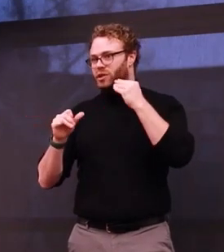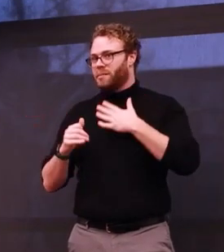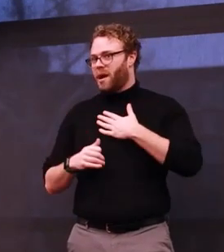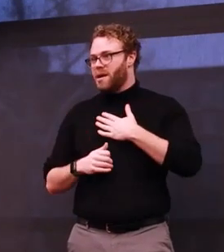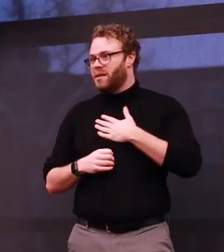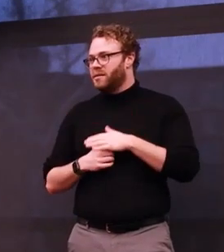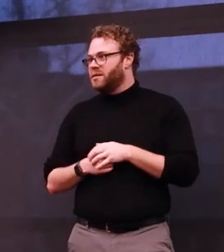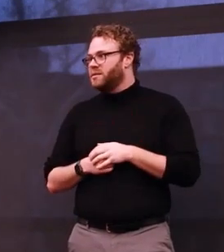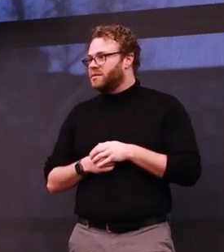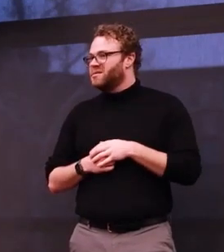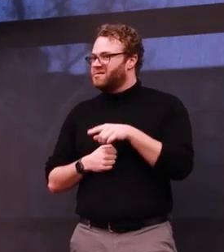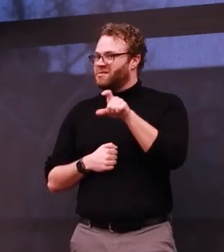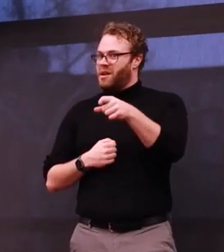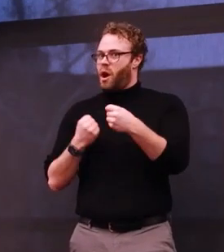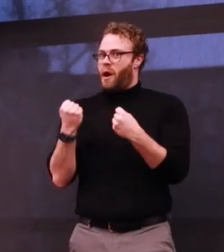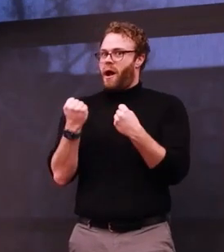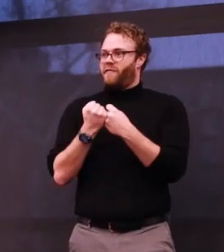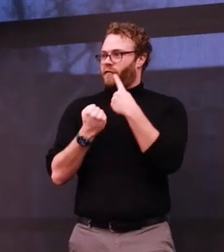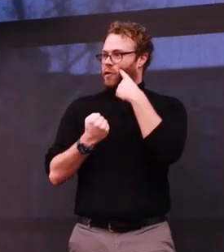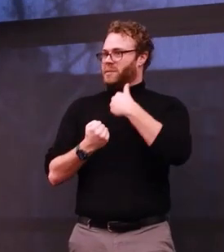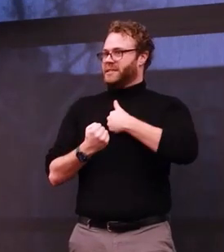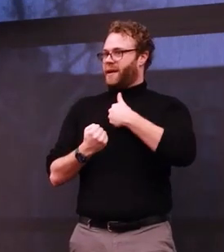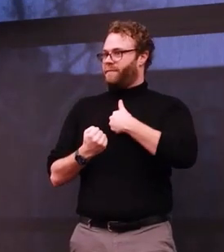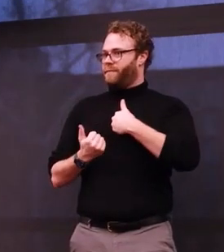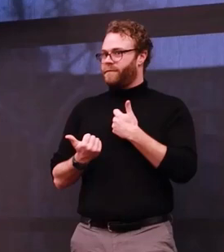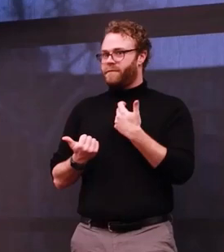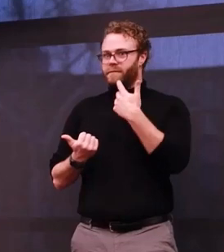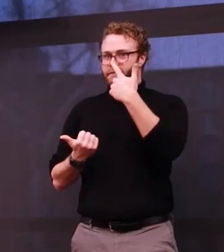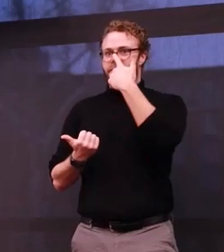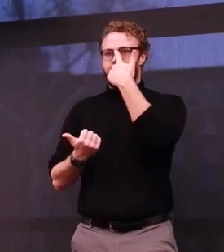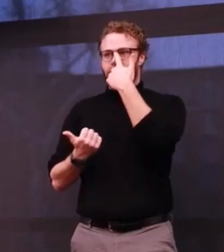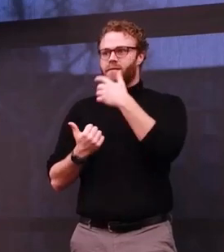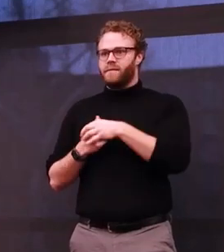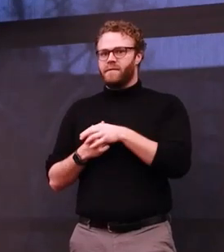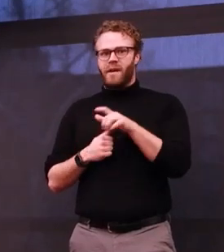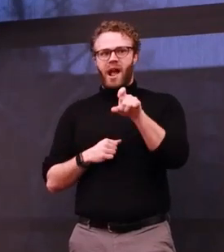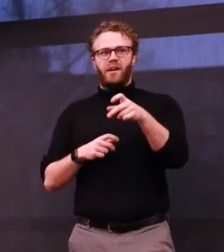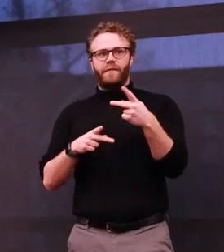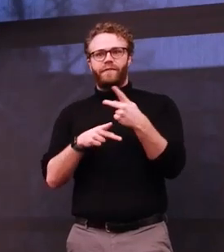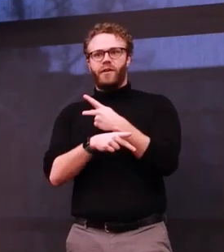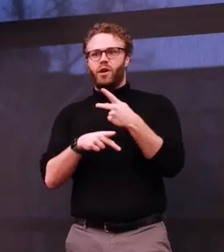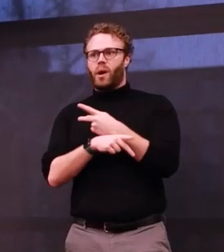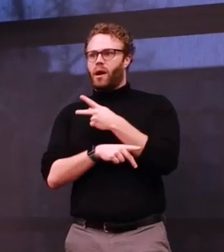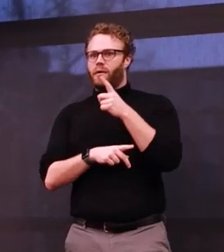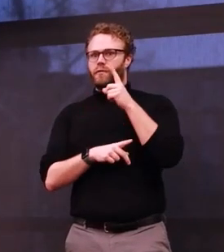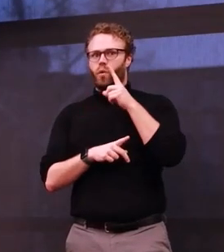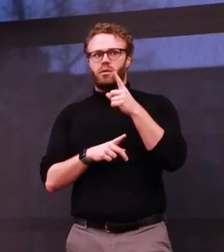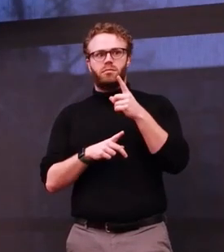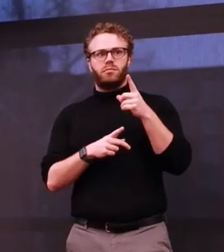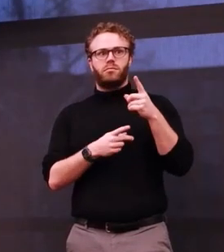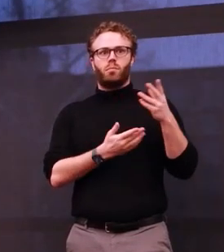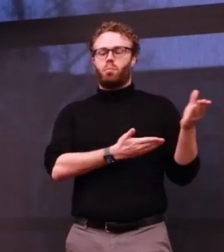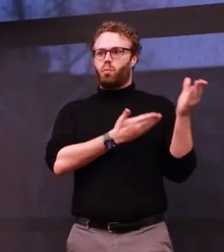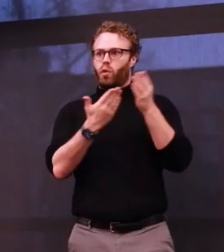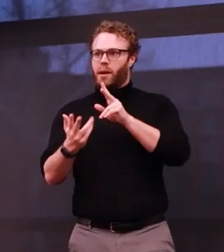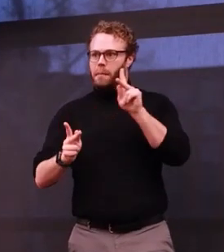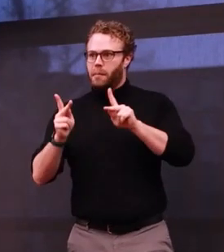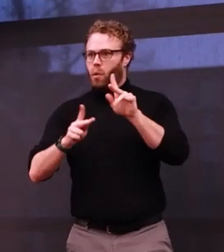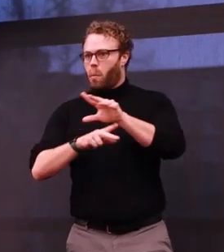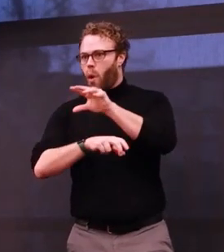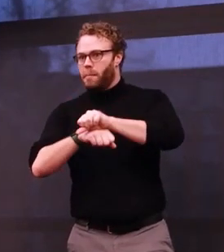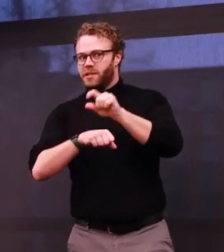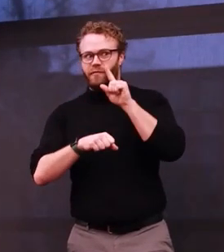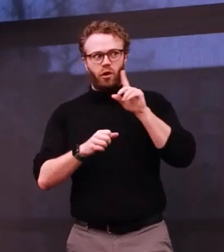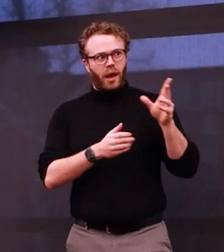I had to learn to advocate for myself. I had to learn how to bring people to appointments with me so I'd be listened to,